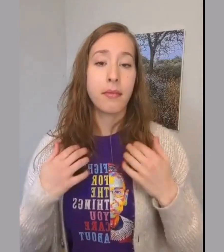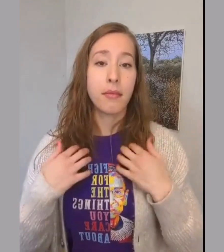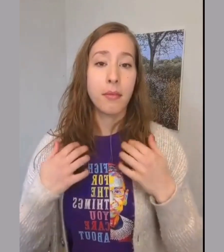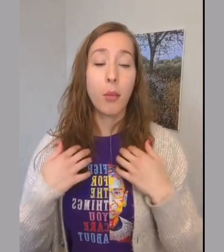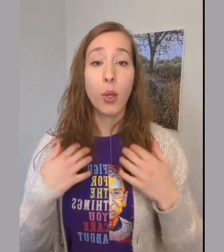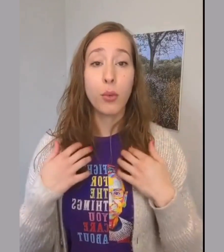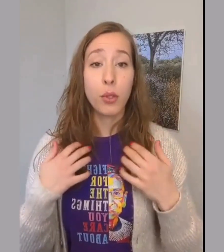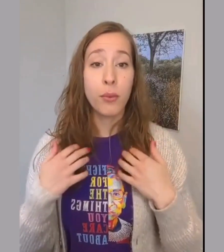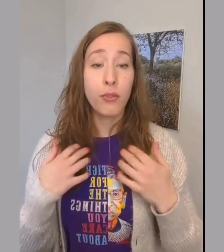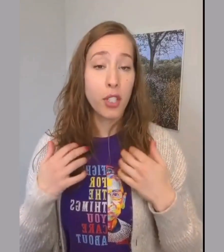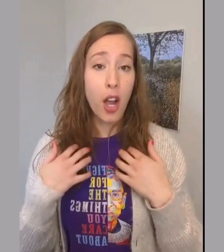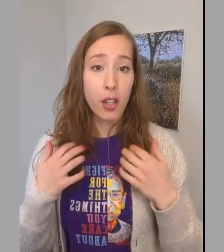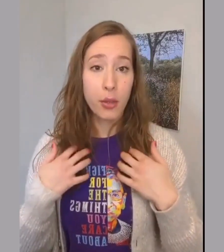More room for tolerance.